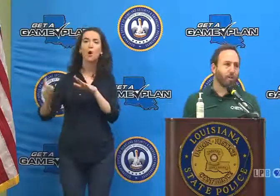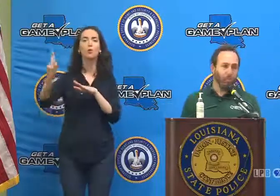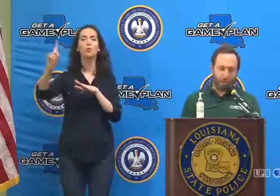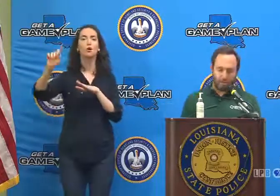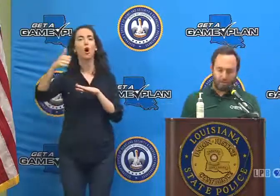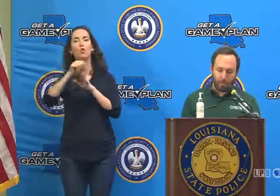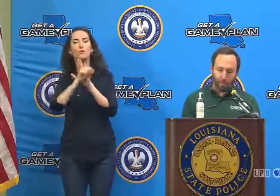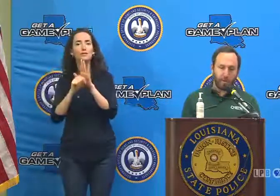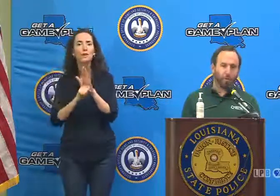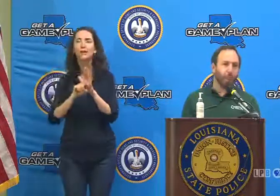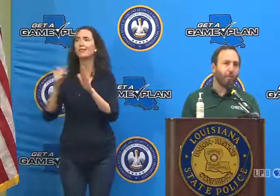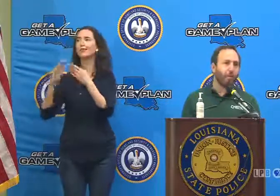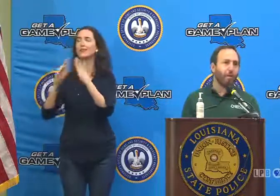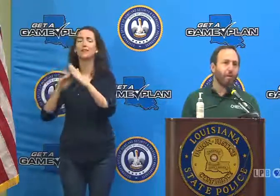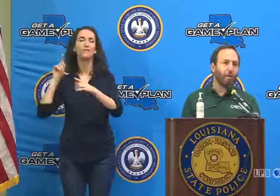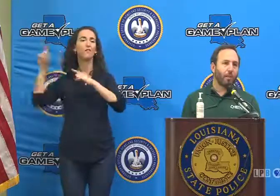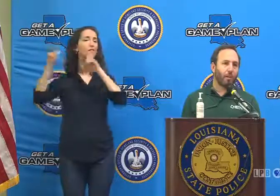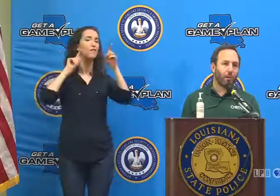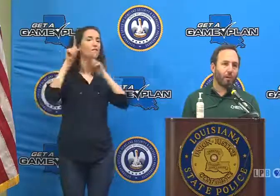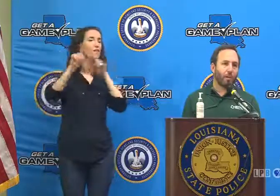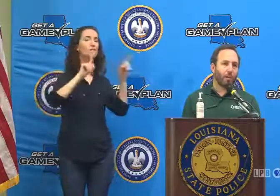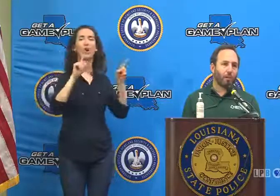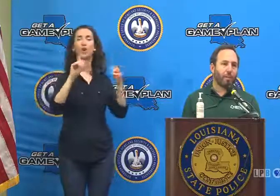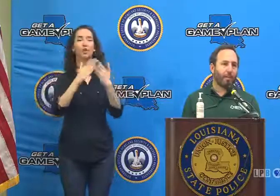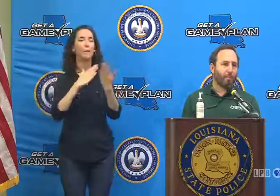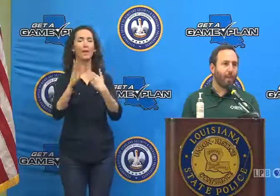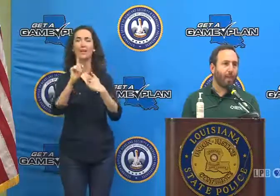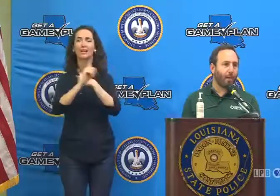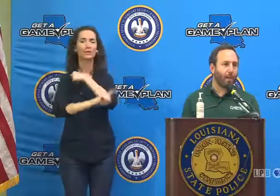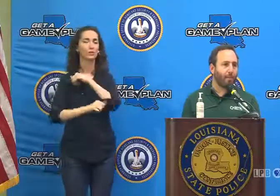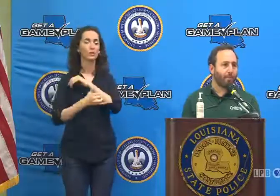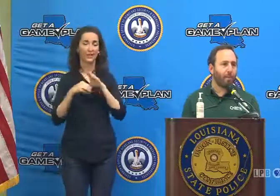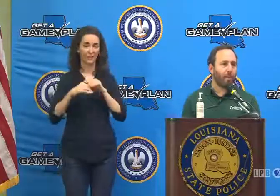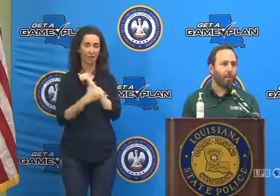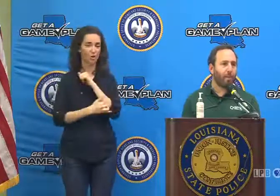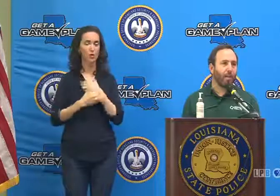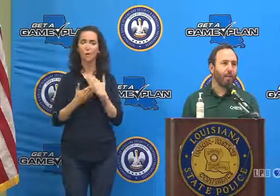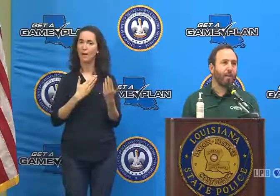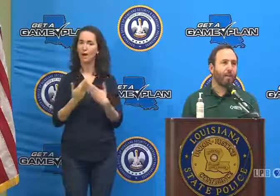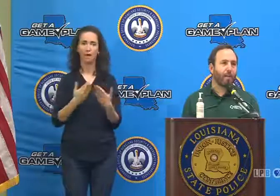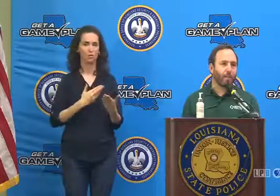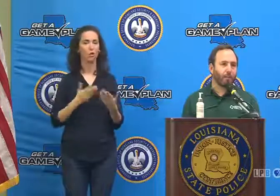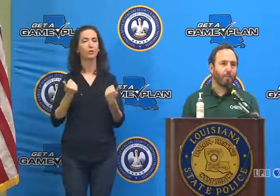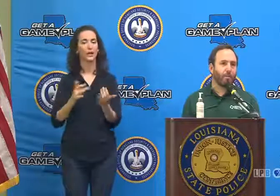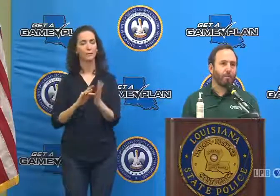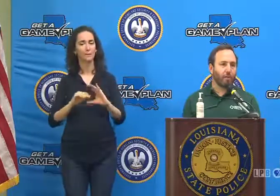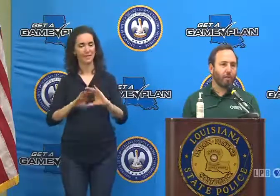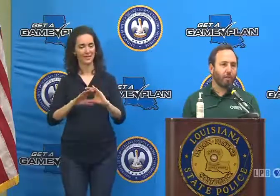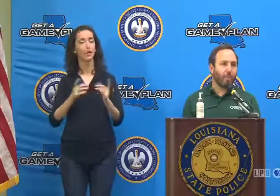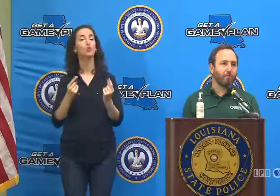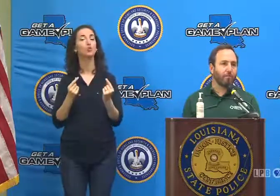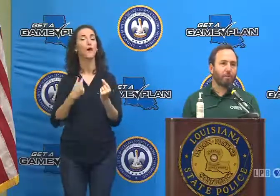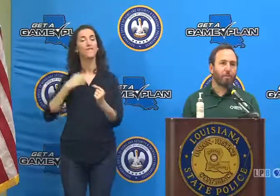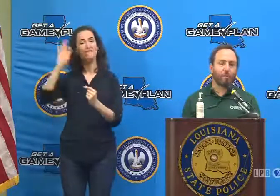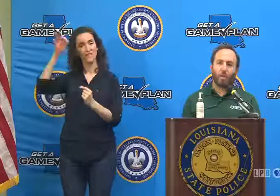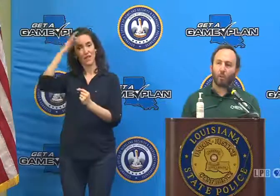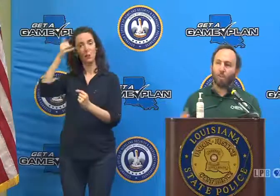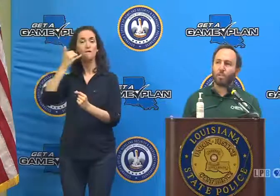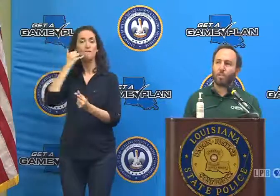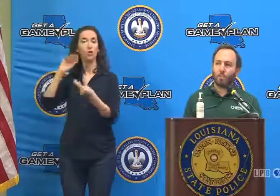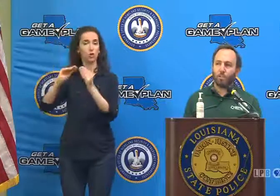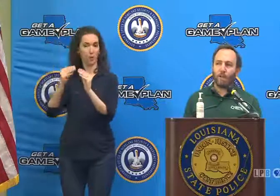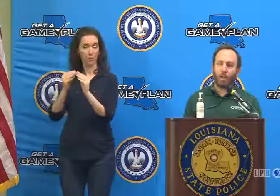charge through this program. You need to call the EPAP hotline, it's a federal hotline, give them your information and enroll.